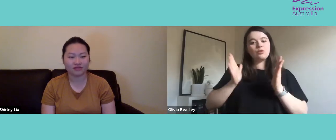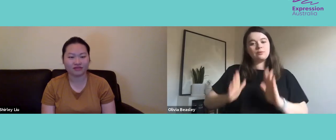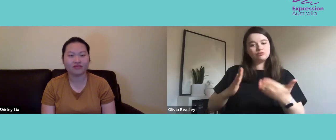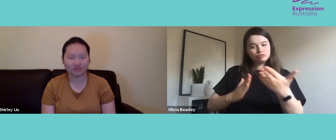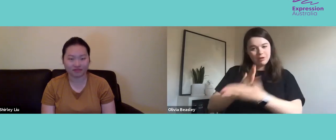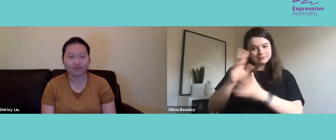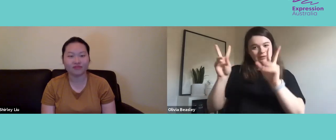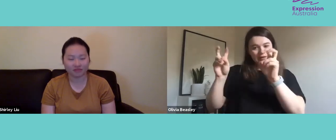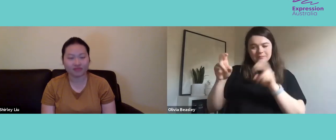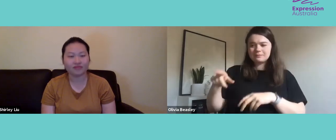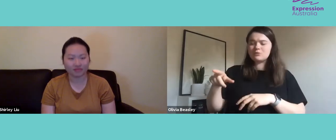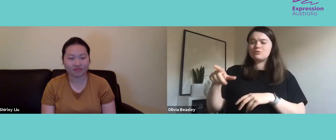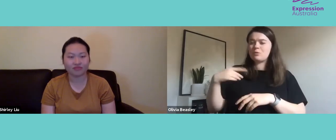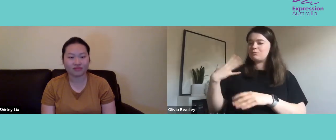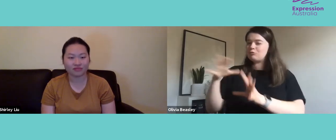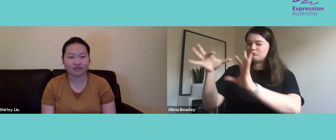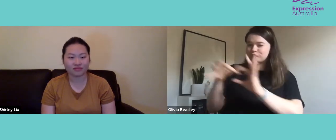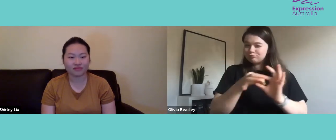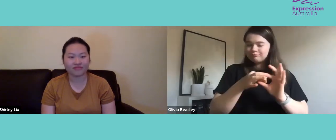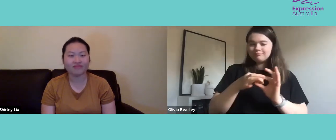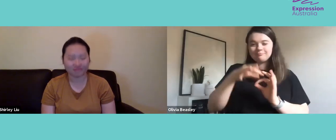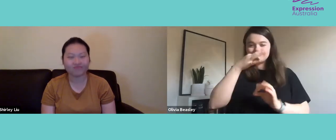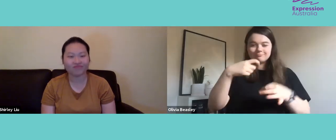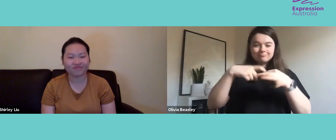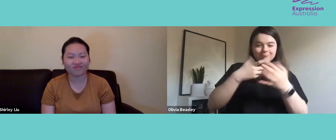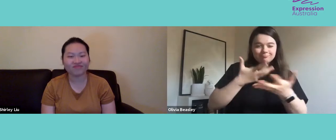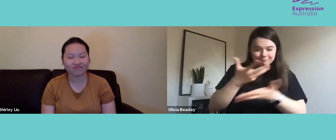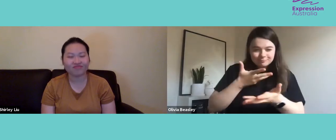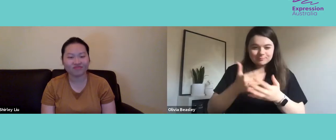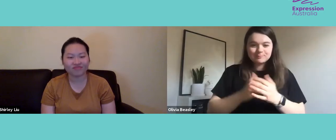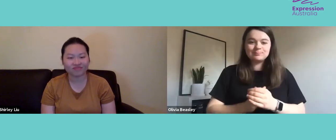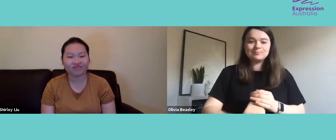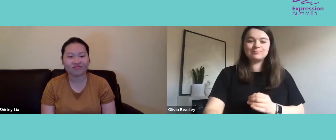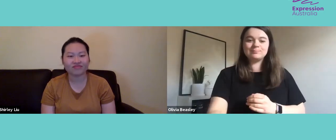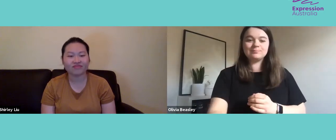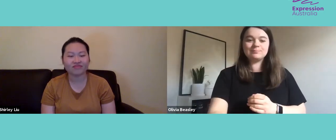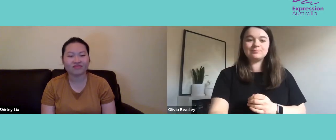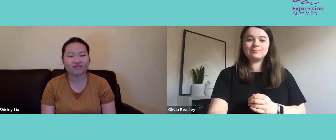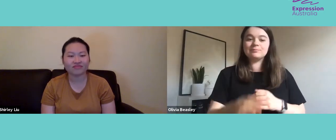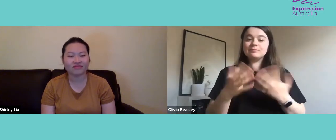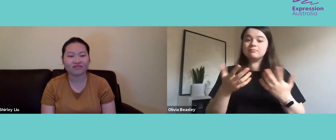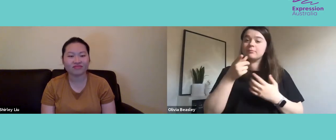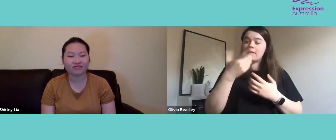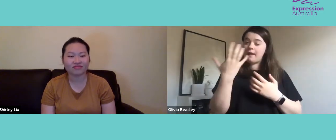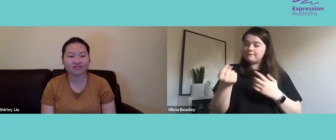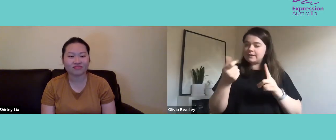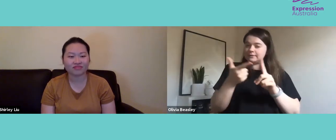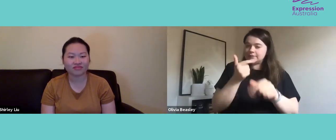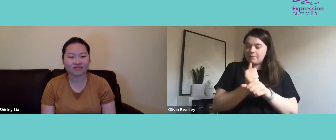human rights. Deaf people reaffirming their human rights. So I'd like to discuss a little bit around that theme, shall